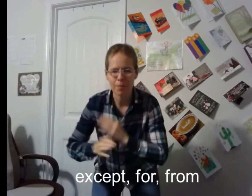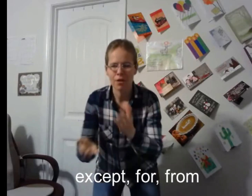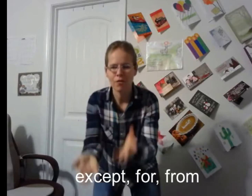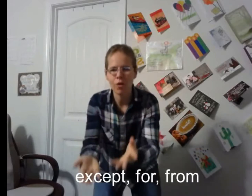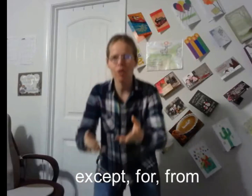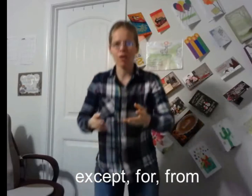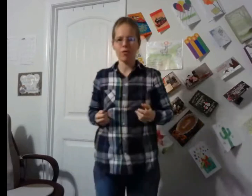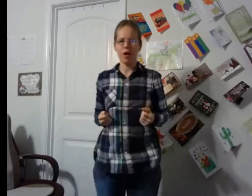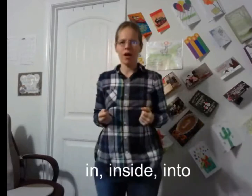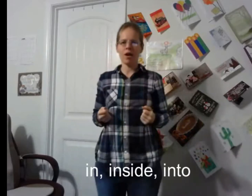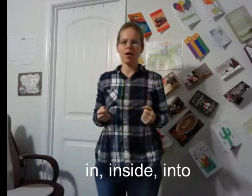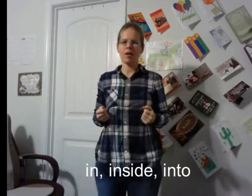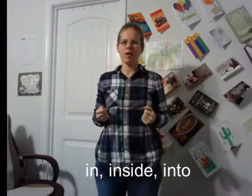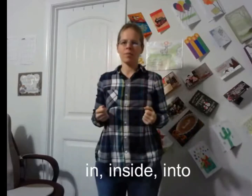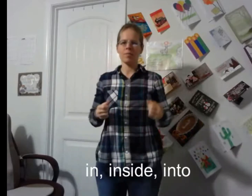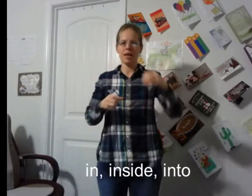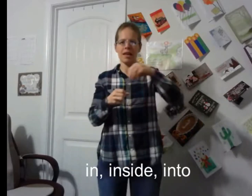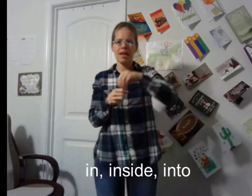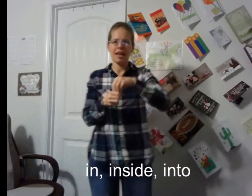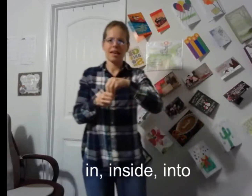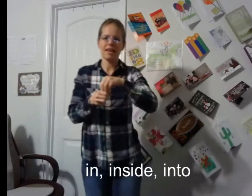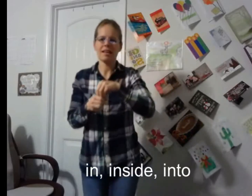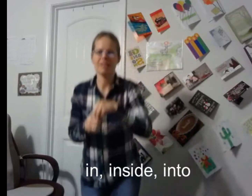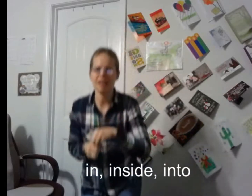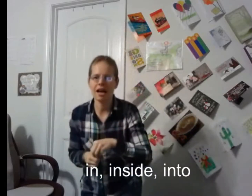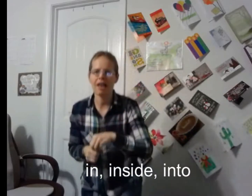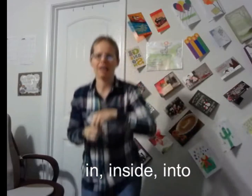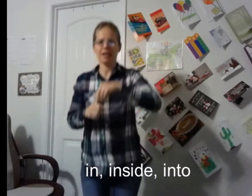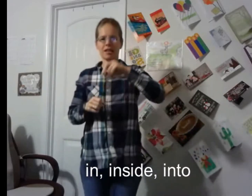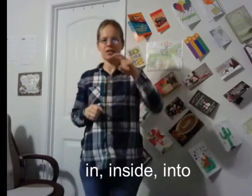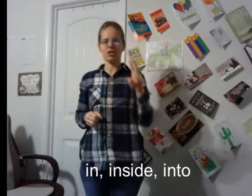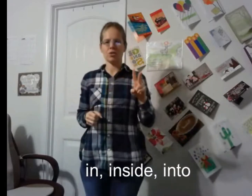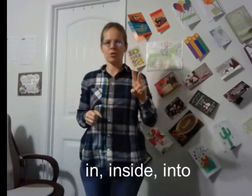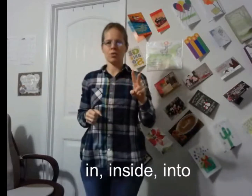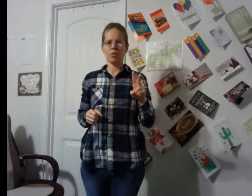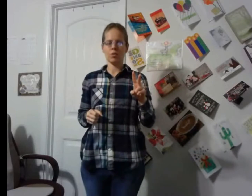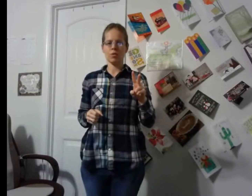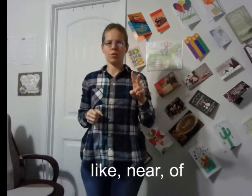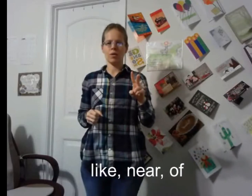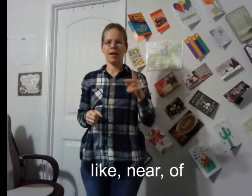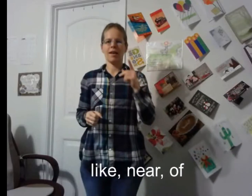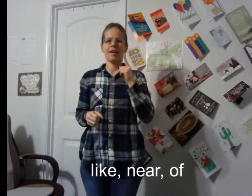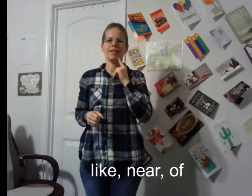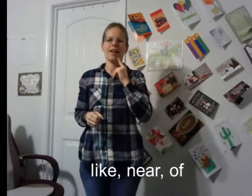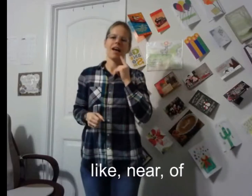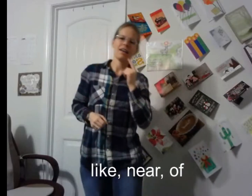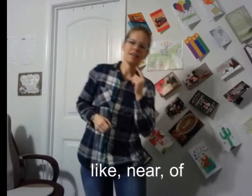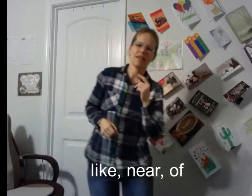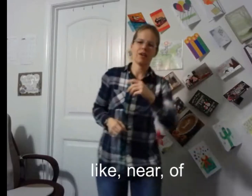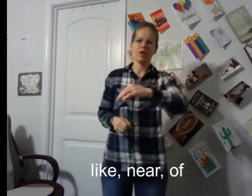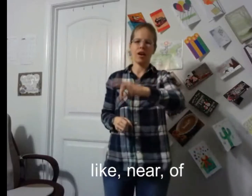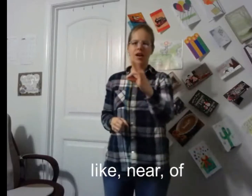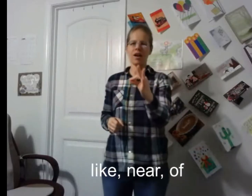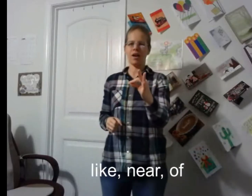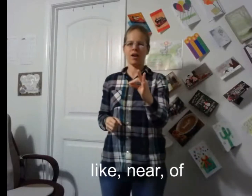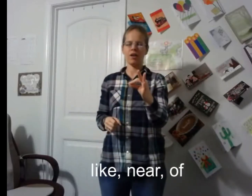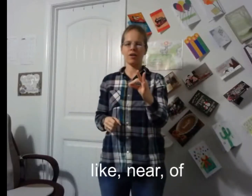except for from, in inside into, like near of,